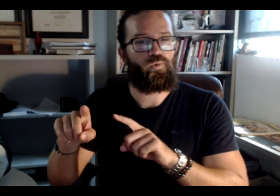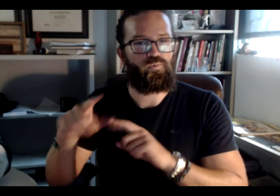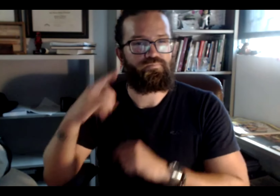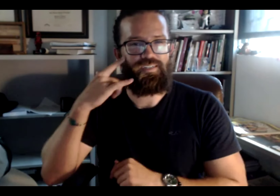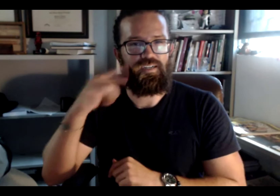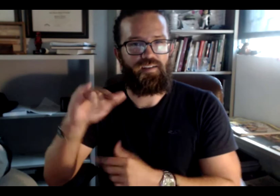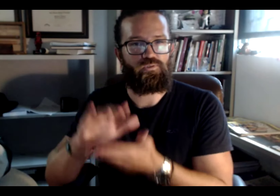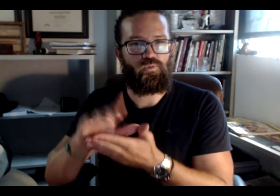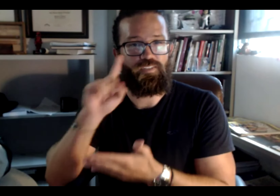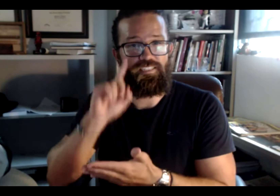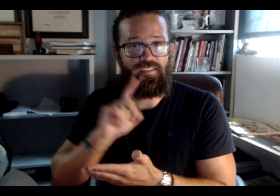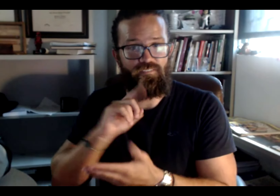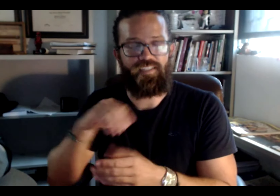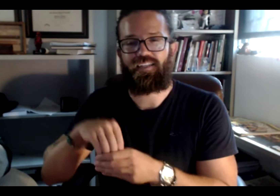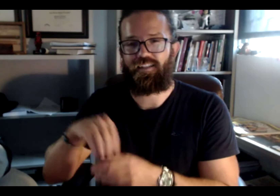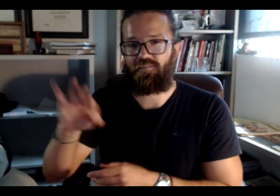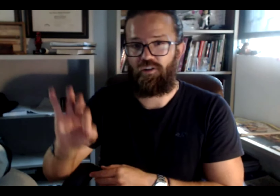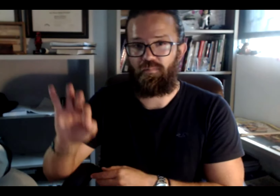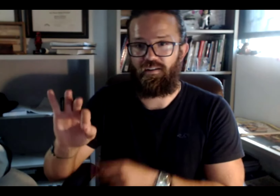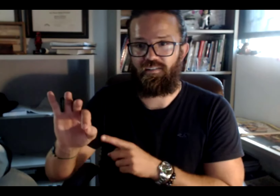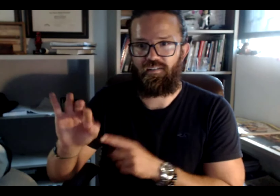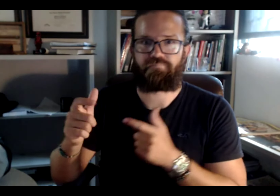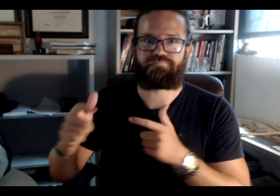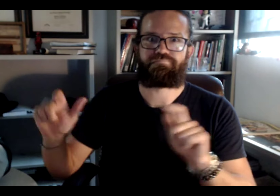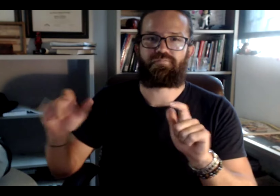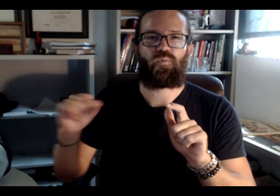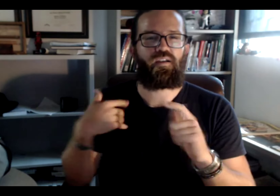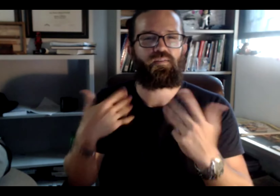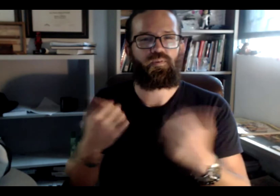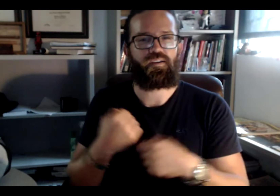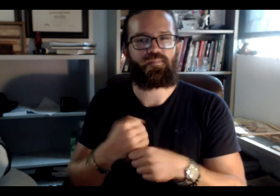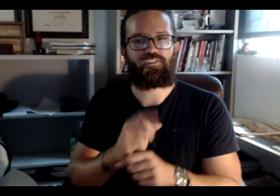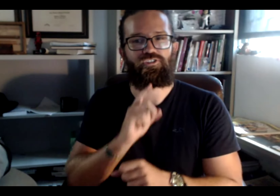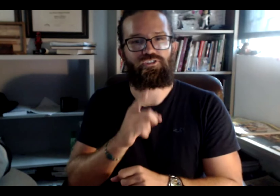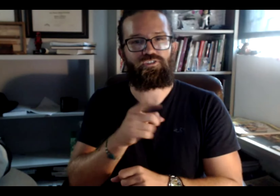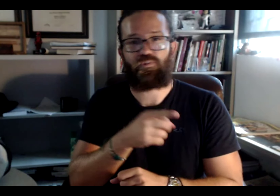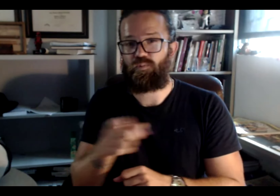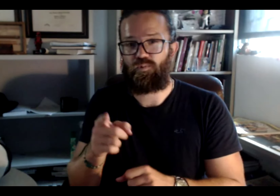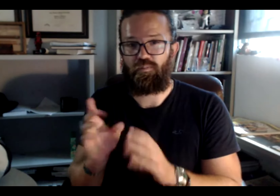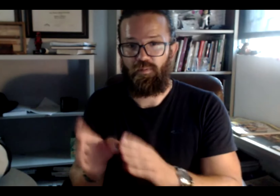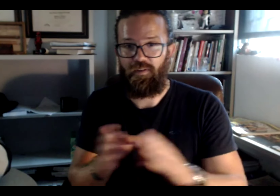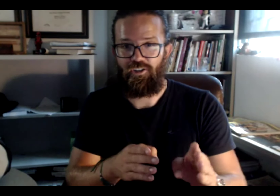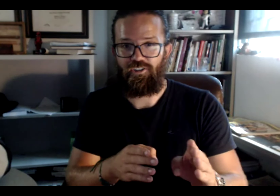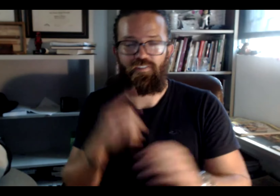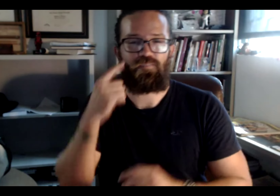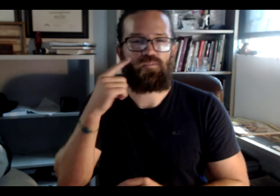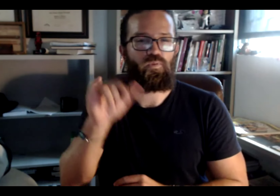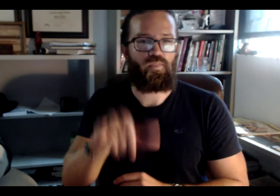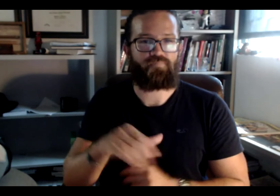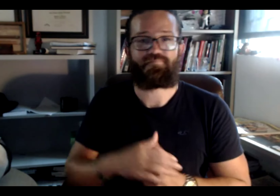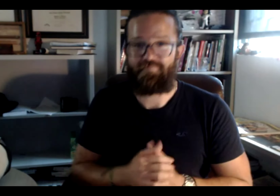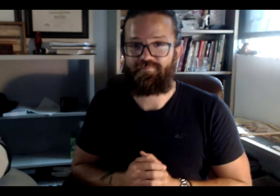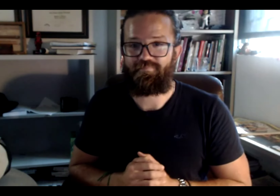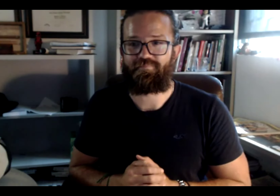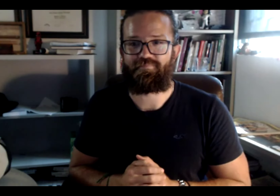lot of deaf people work. You go to the California School for the Deaf in Fremont, it's quite a large school there, so I just want to make sure that all of you are